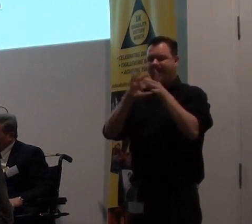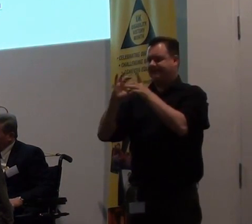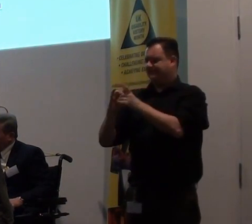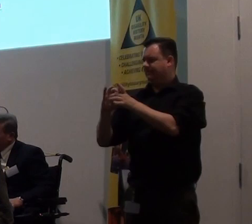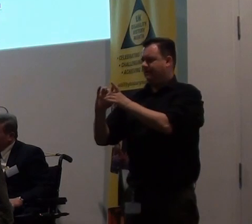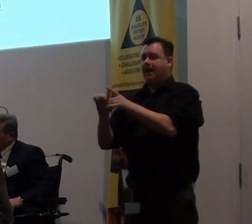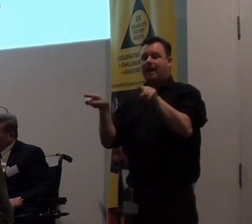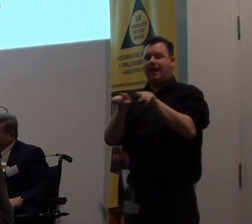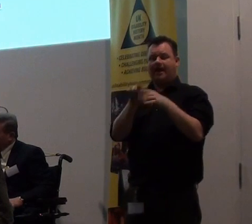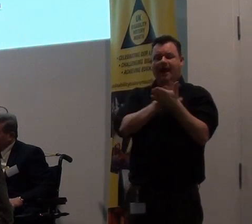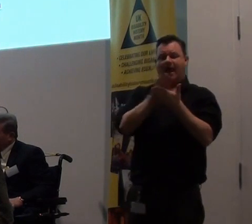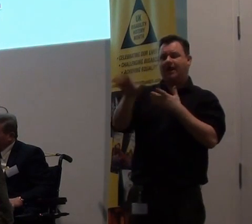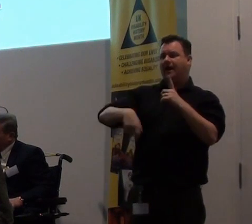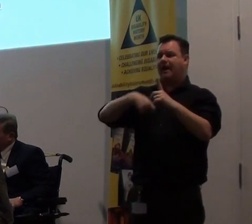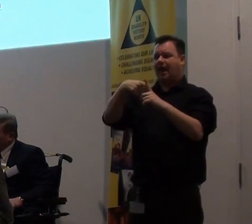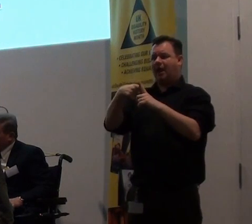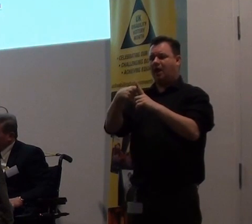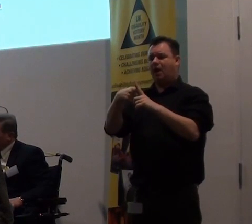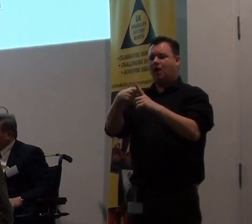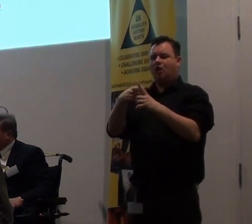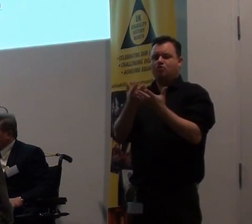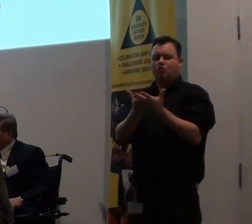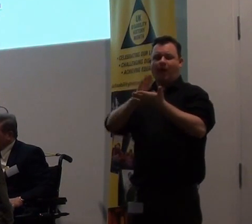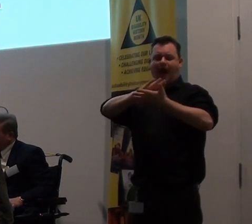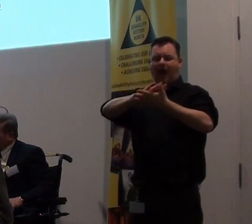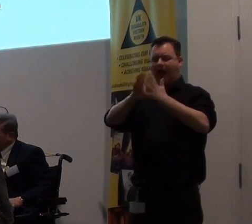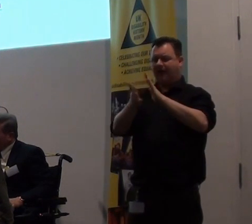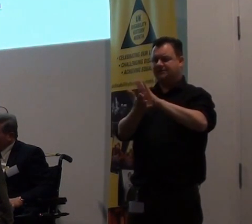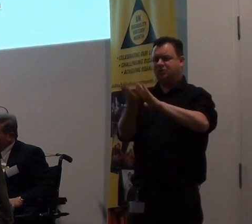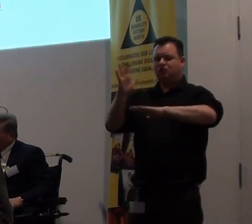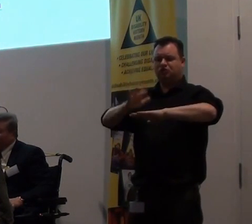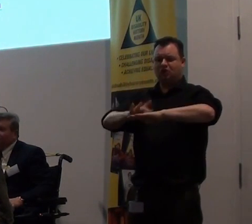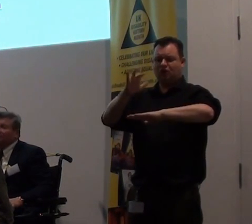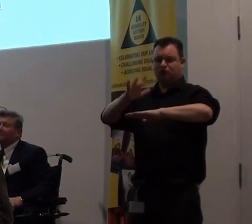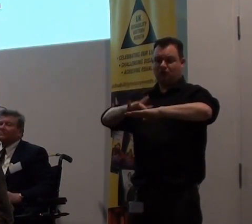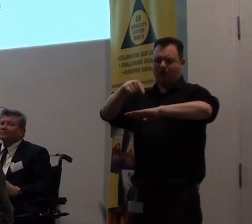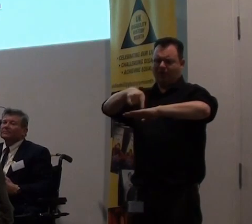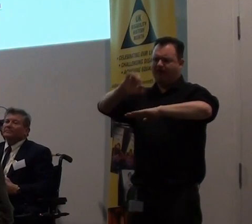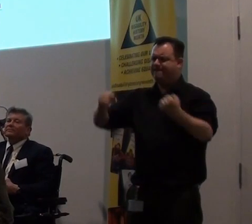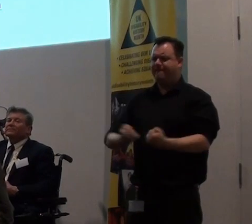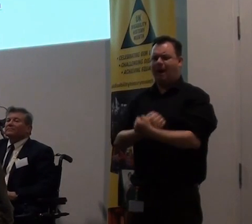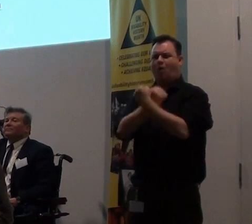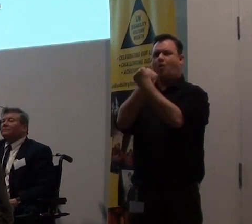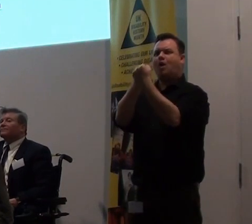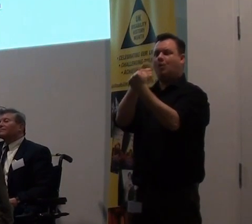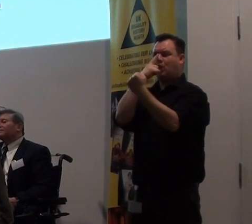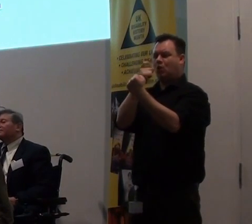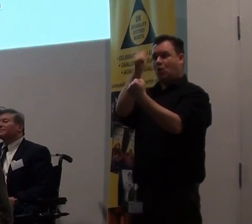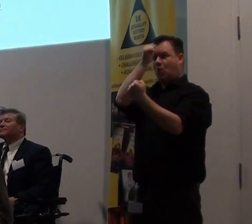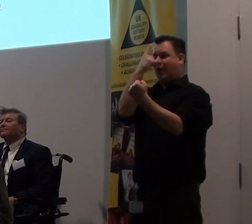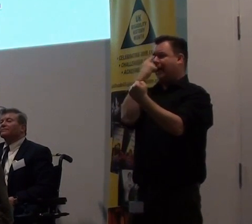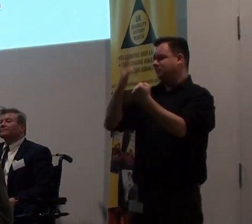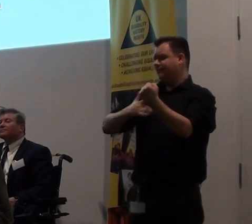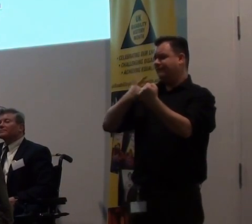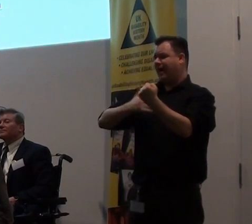Keller, through our hands and the touch. We know that power, and through that power, we know we can survive on our